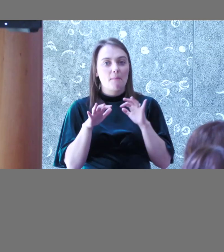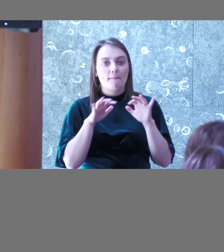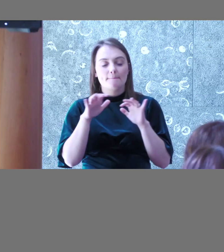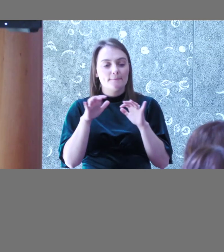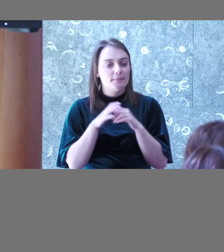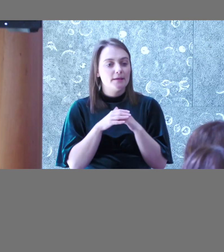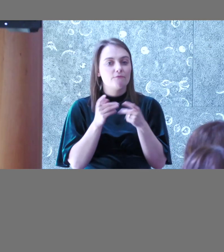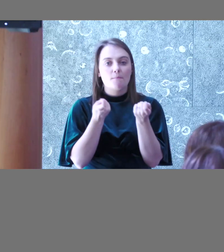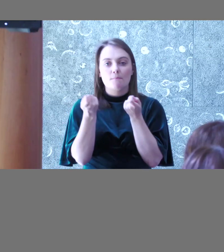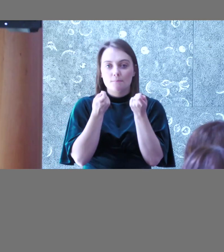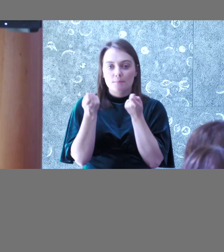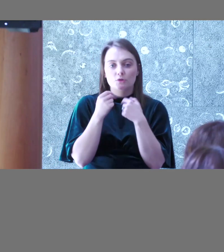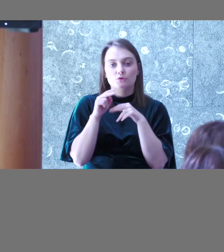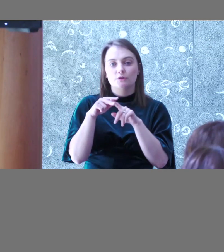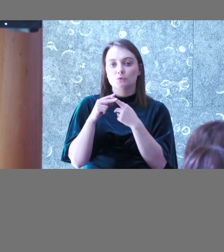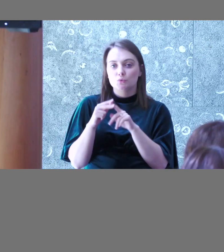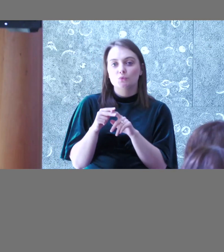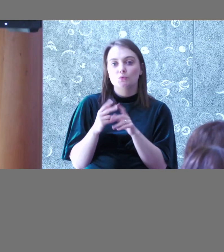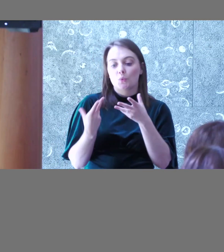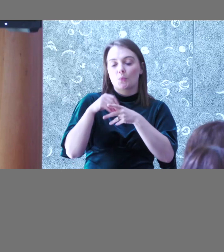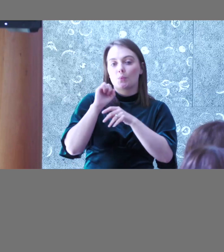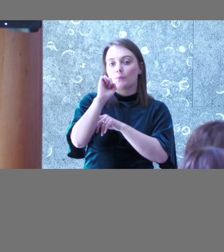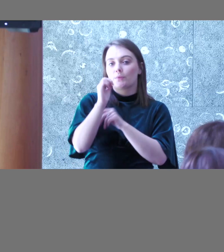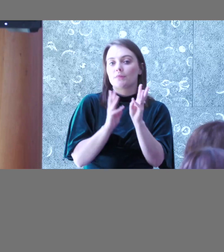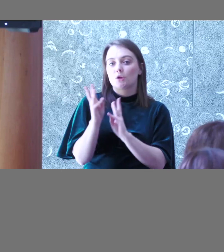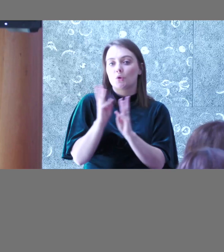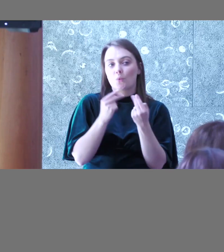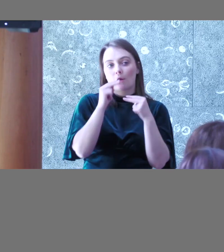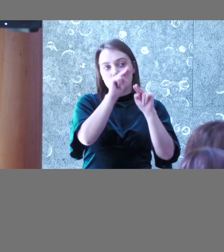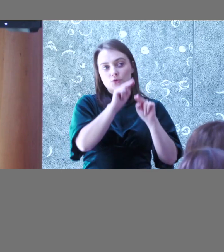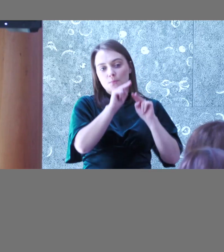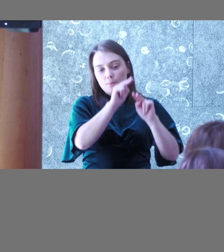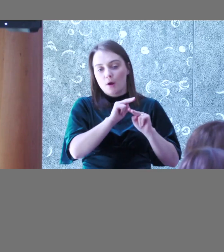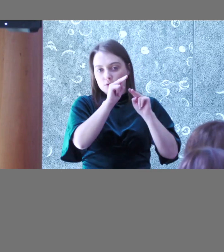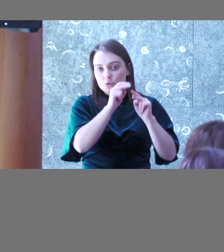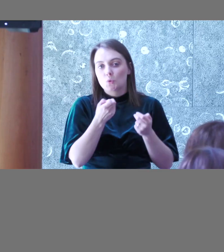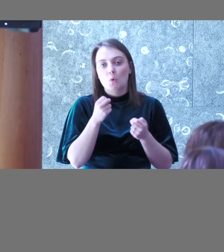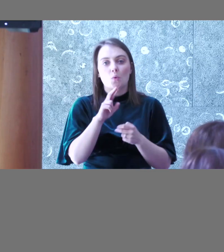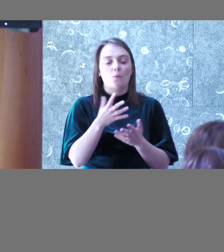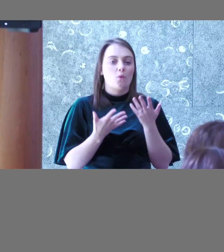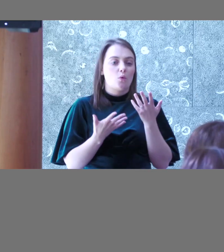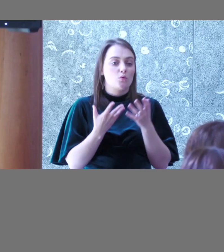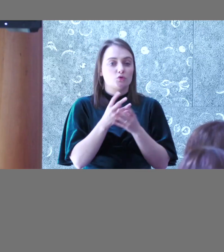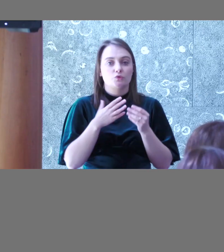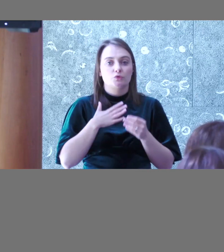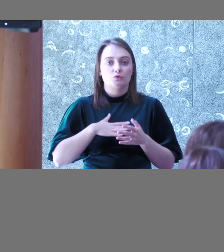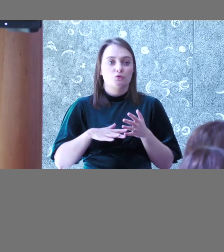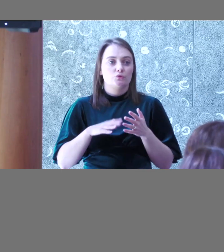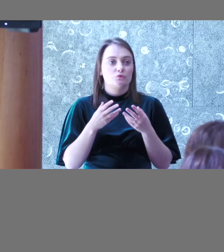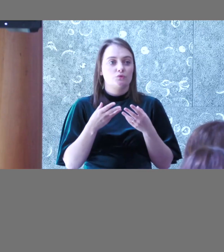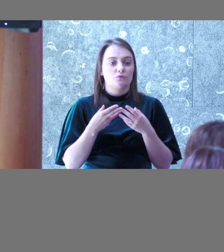monitoring tools at all within your work or is it just something that should be used very